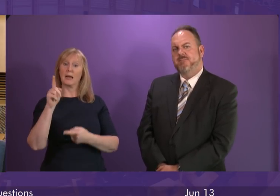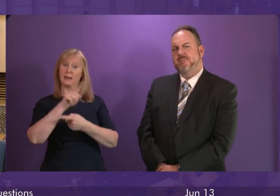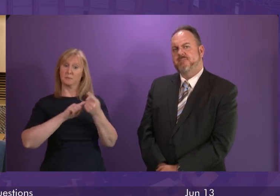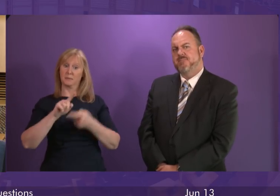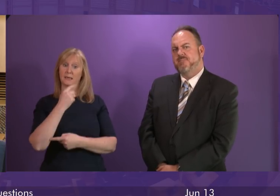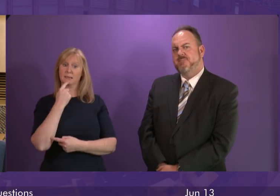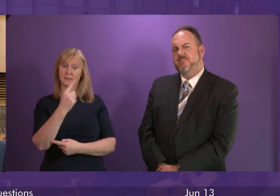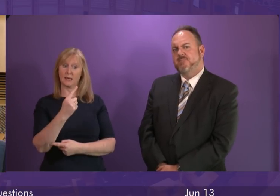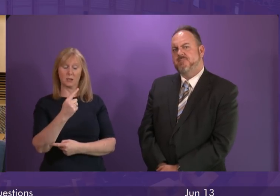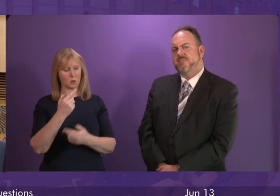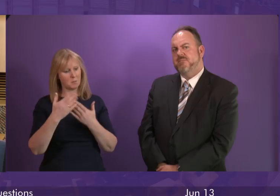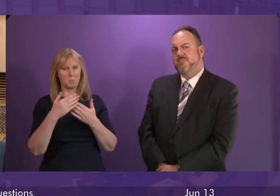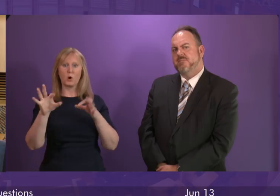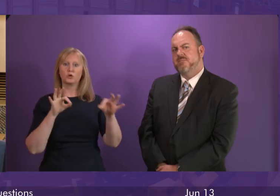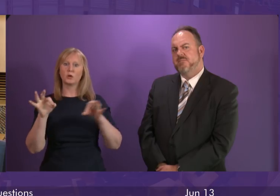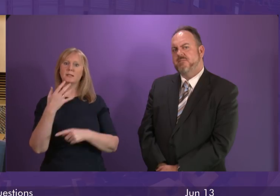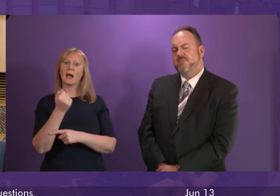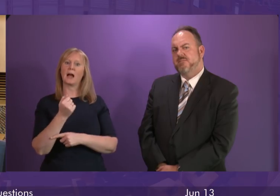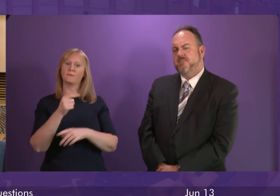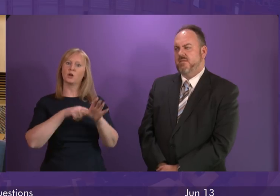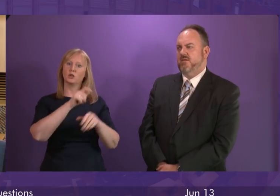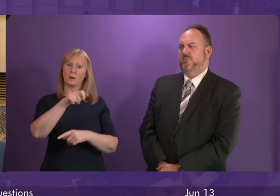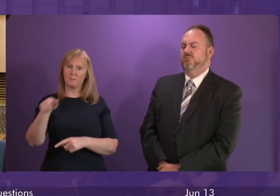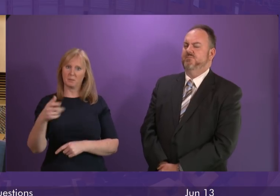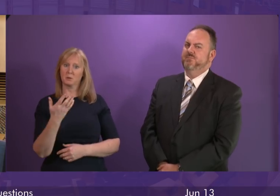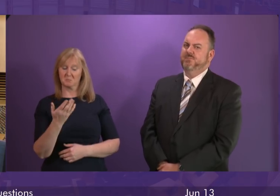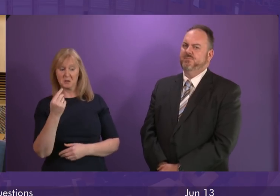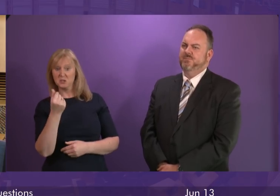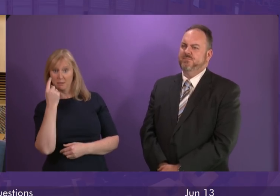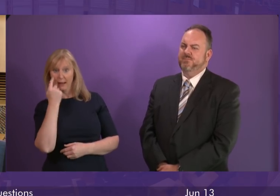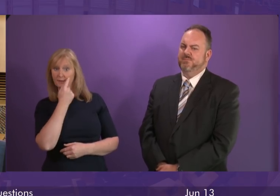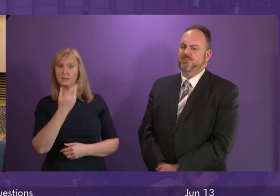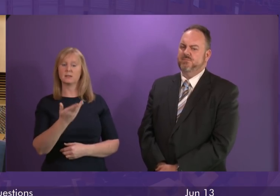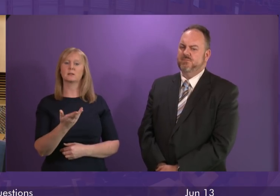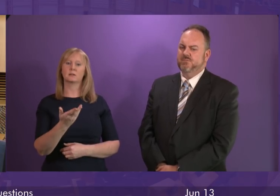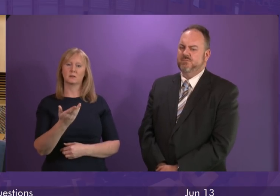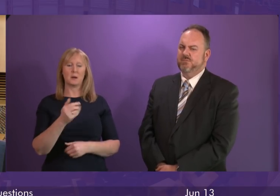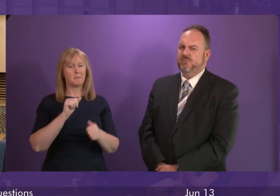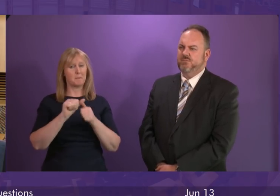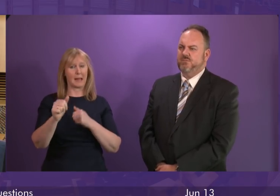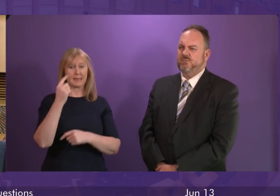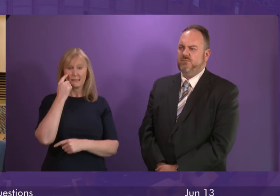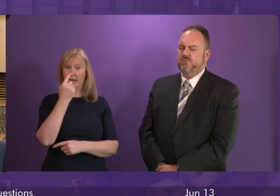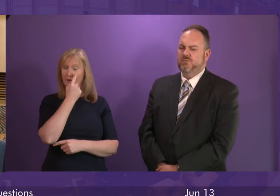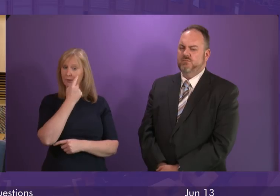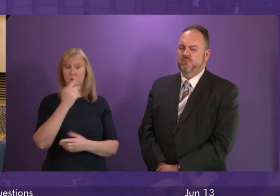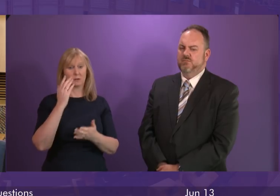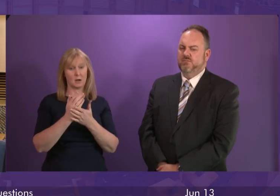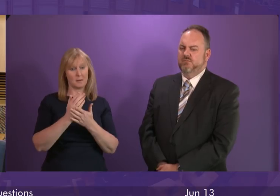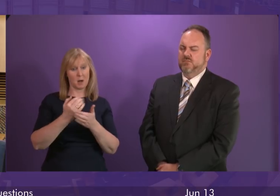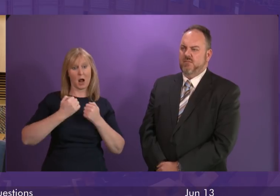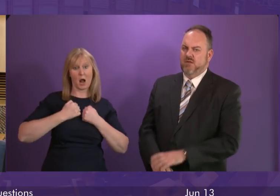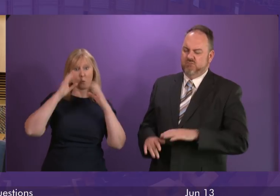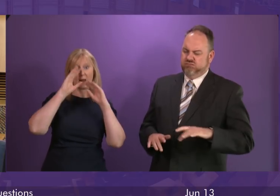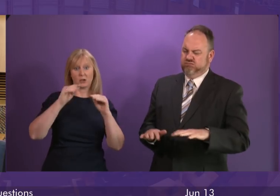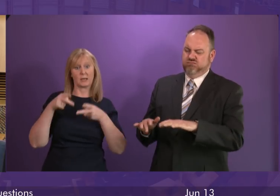is more choice for young people. So there is some evidence. But I think the best evidence of how our education